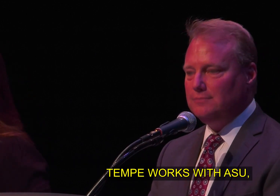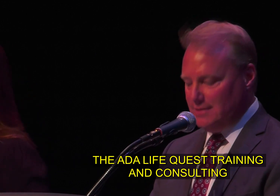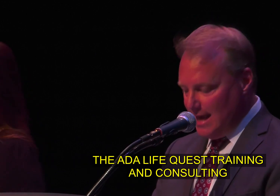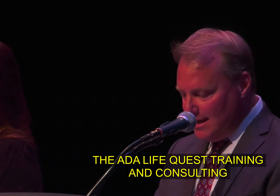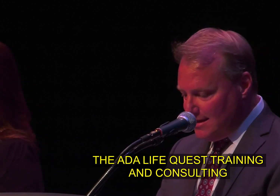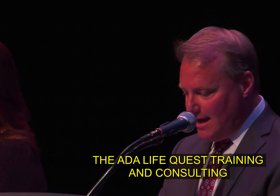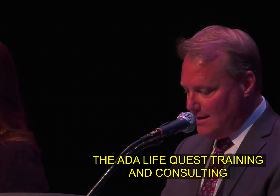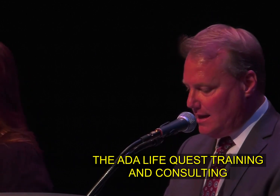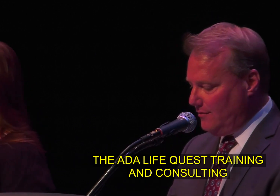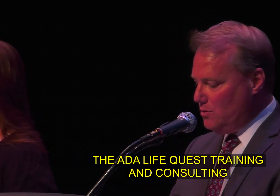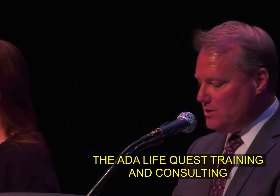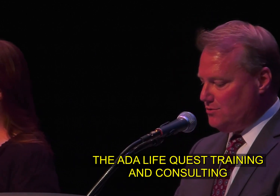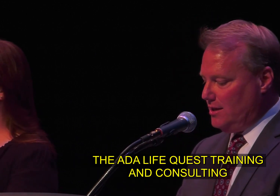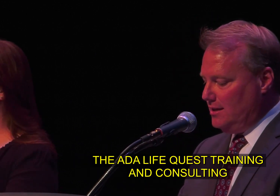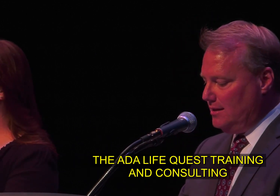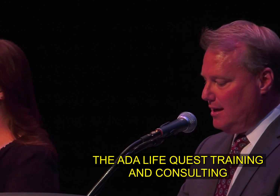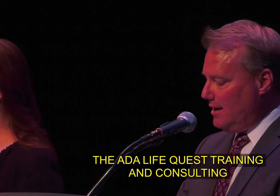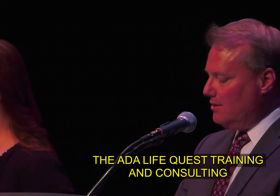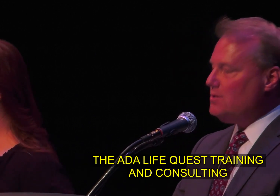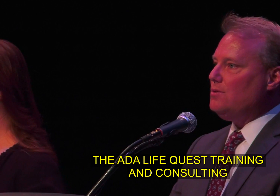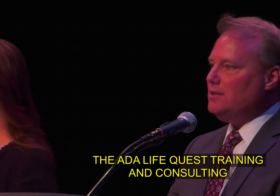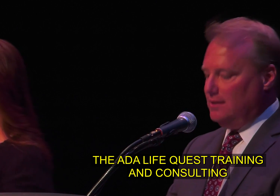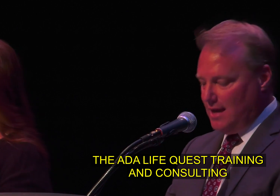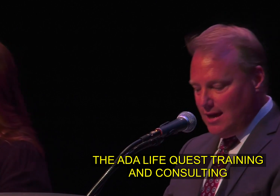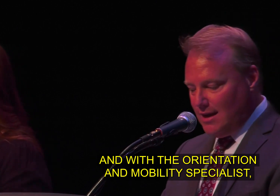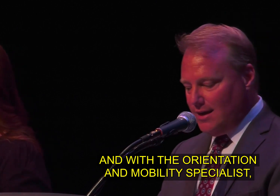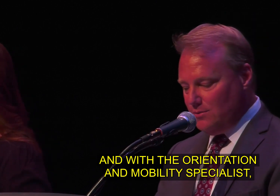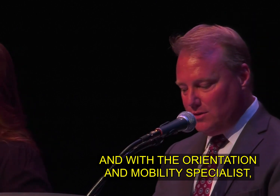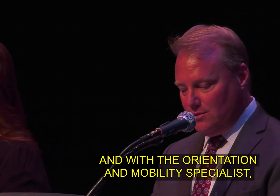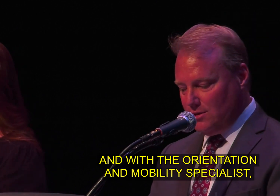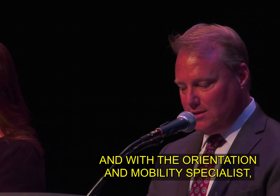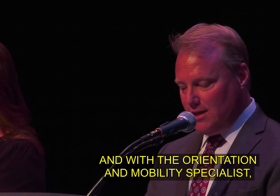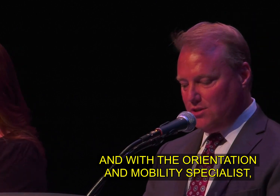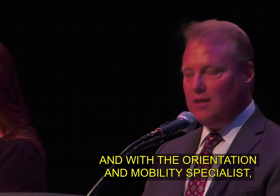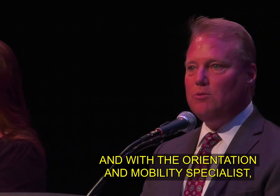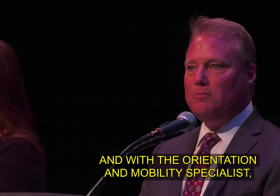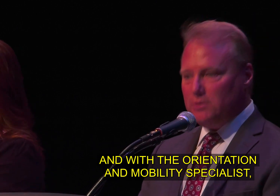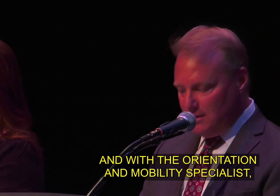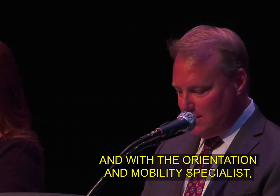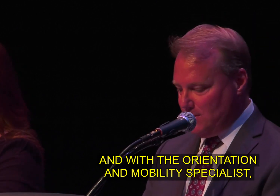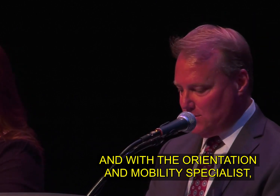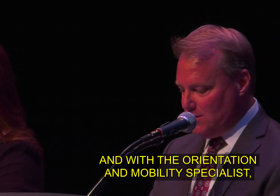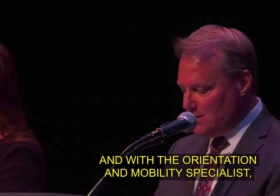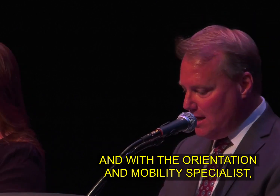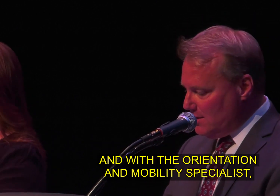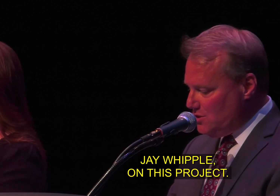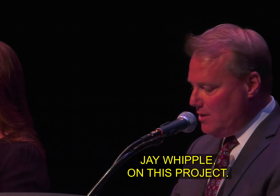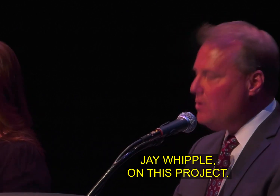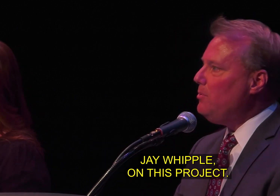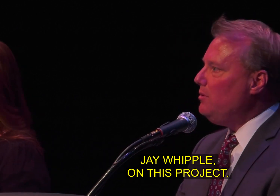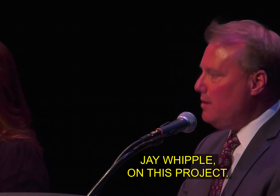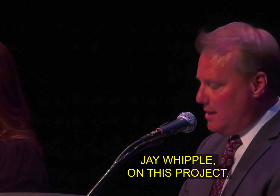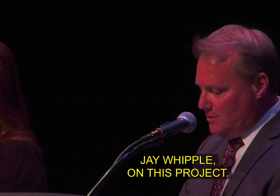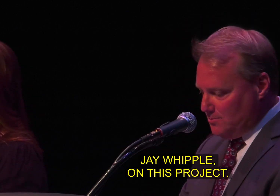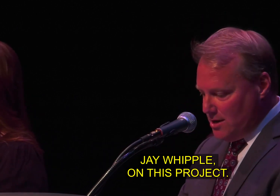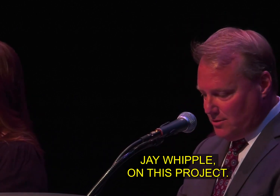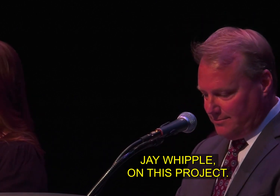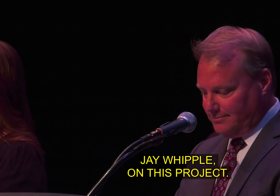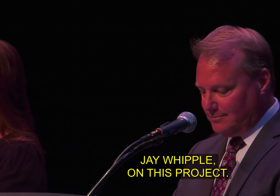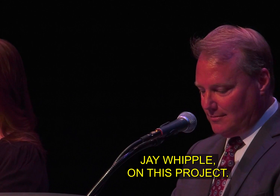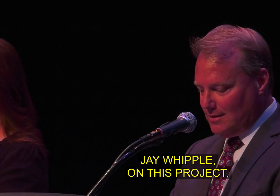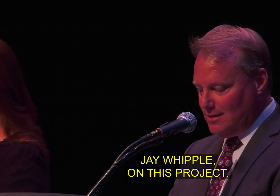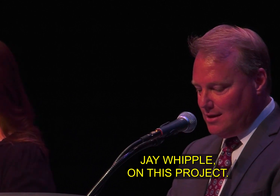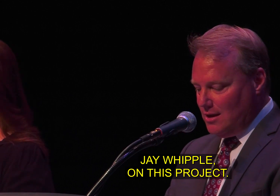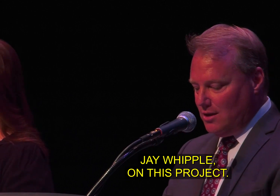asu the ada life quest training and consulting and with the orientation and mobility specialist jay whipple on this